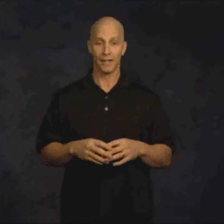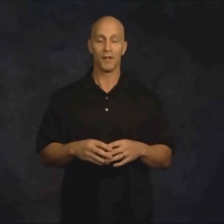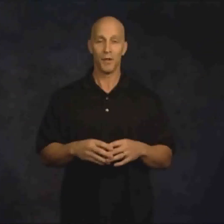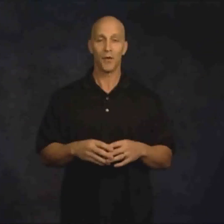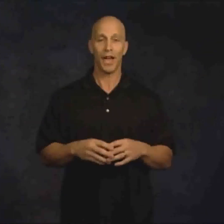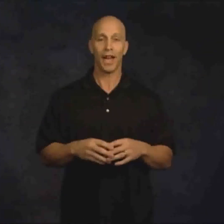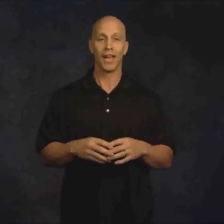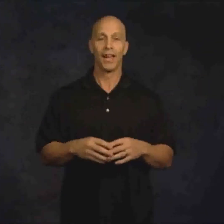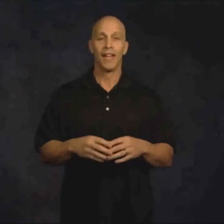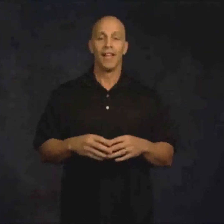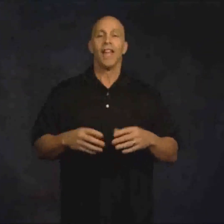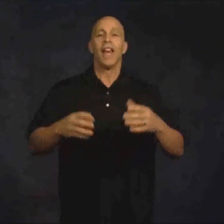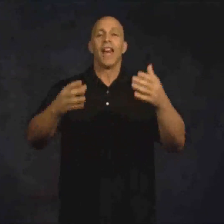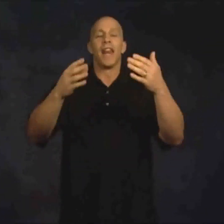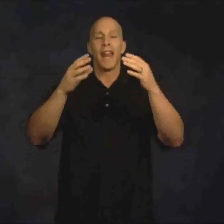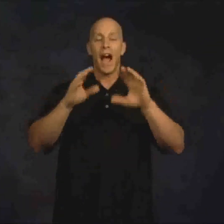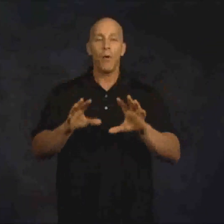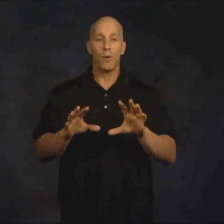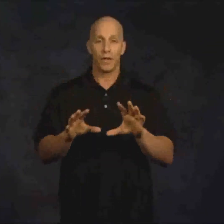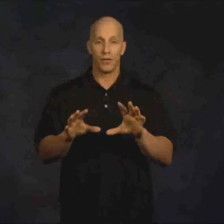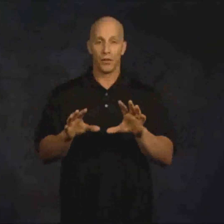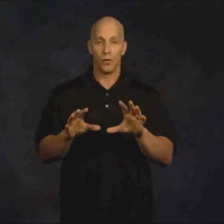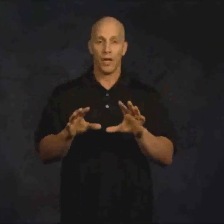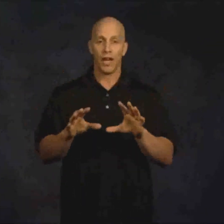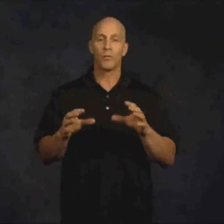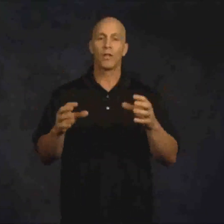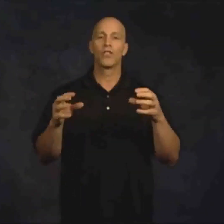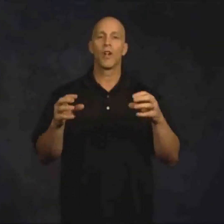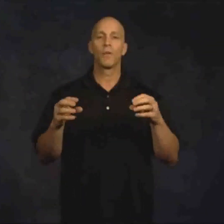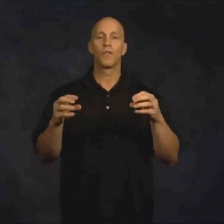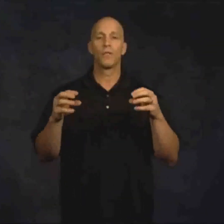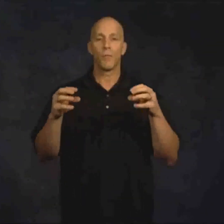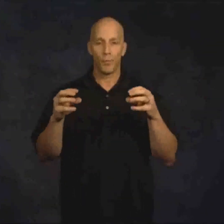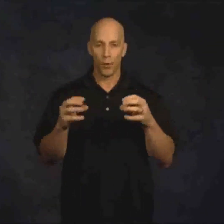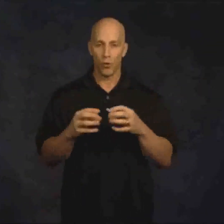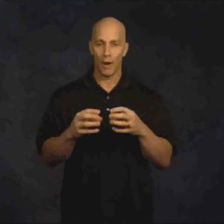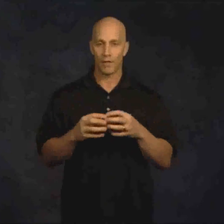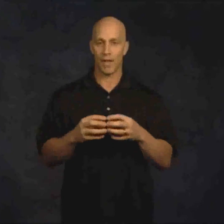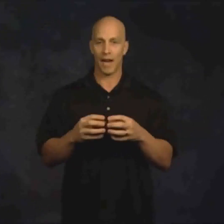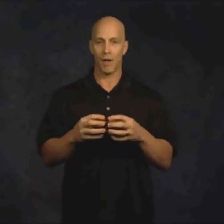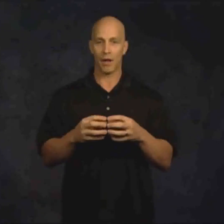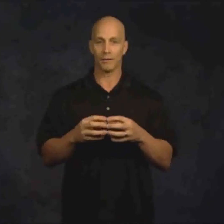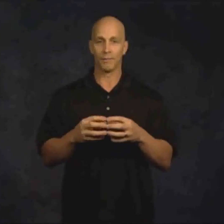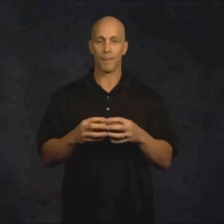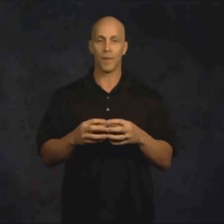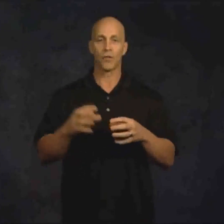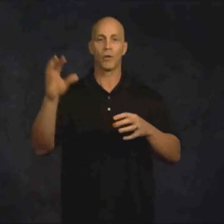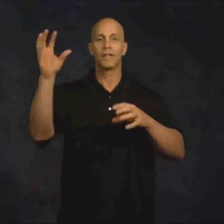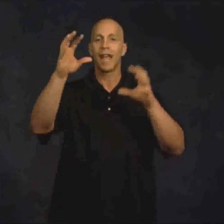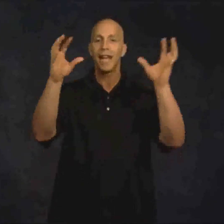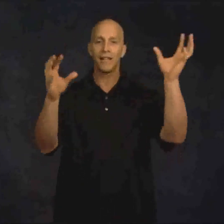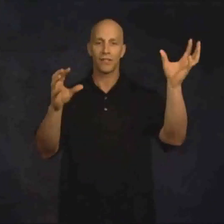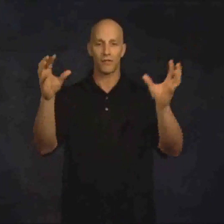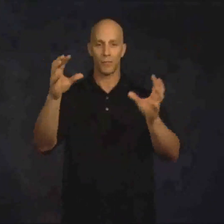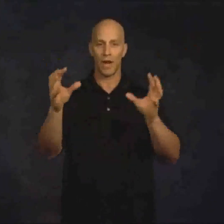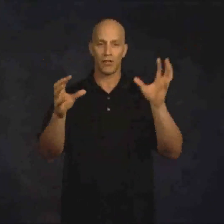It'll be okay. Now what we're going to do is we're going to jump into the program design model. So we're going to take this information,